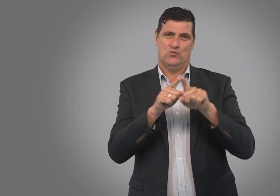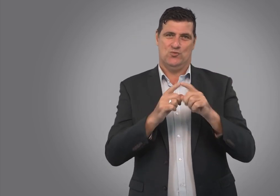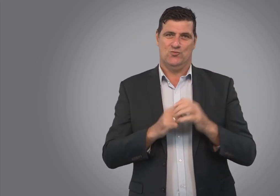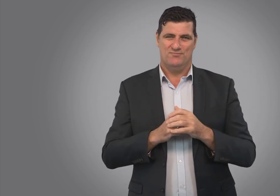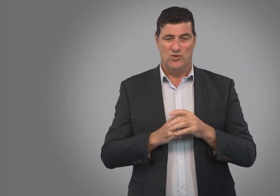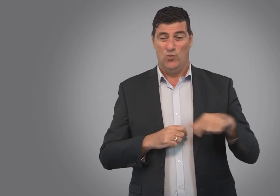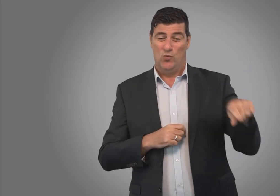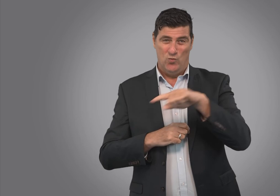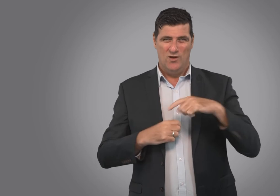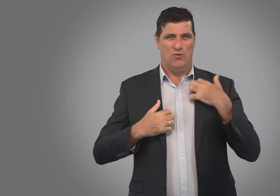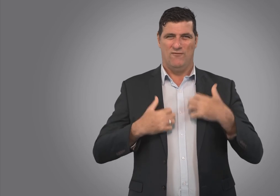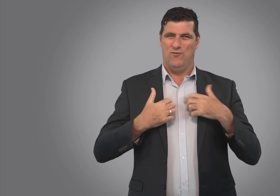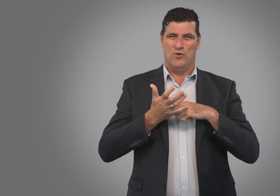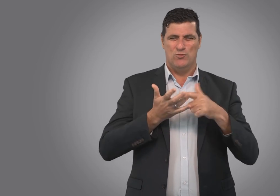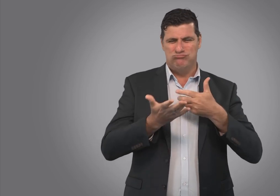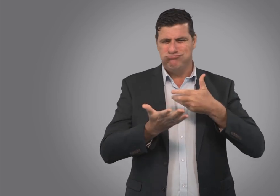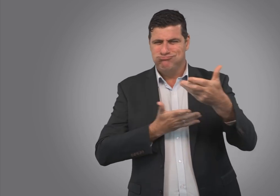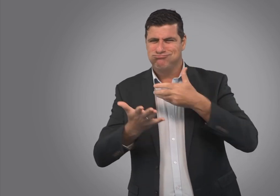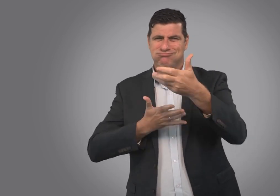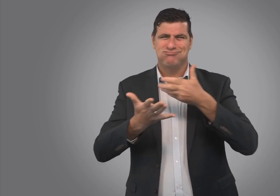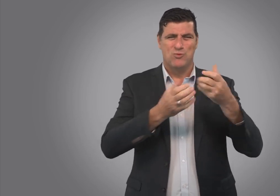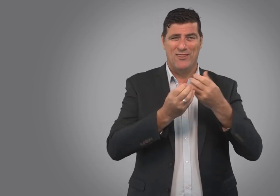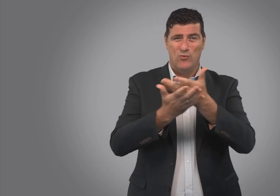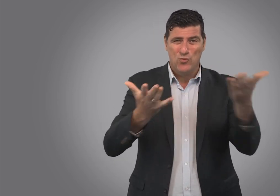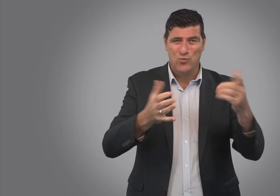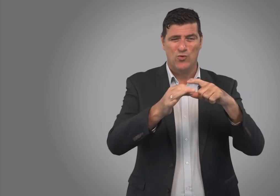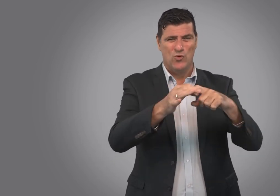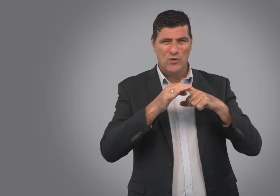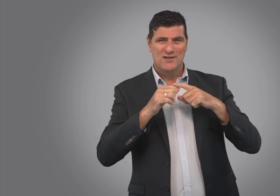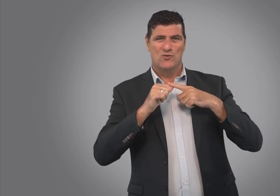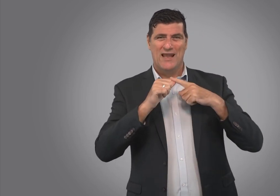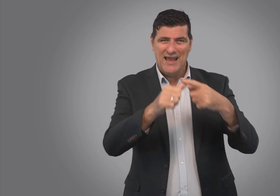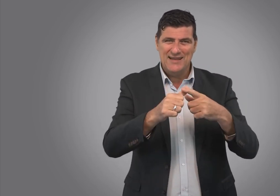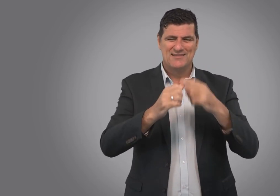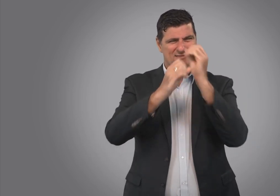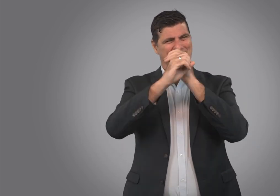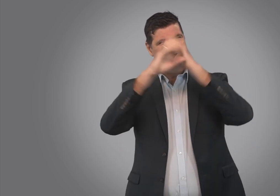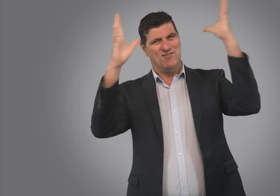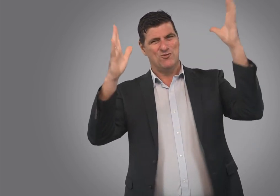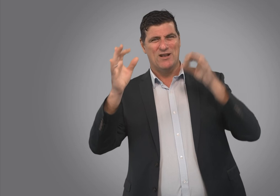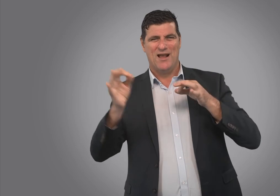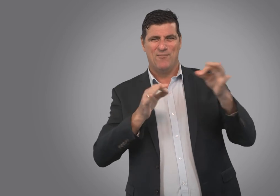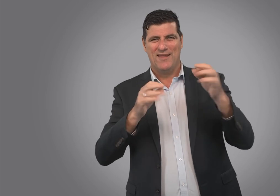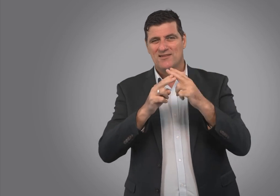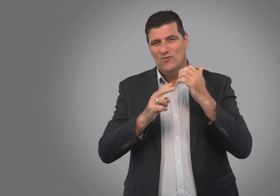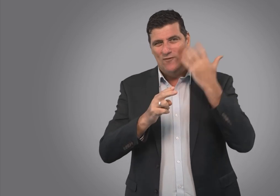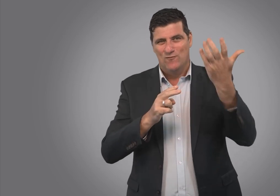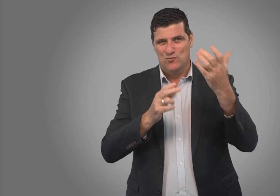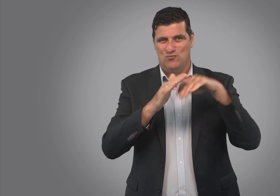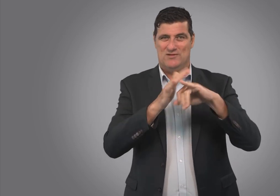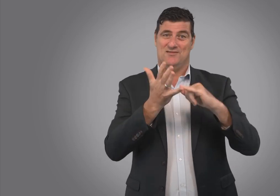We are looking forward to having a chance to chat with you, take on your questions and share our visions and plans for the future into South